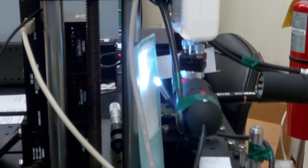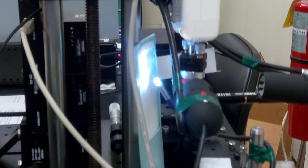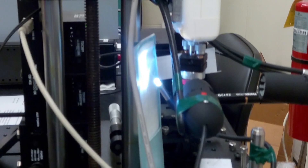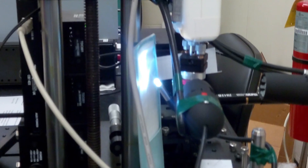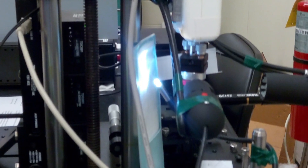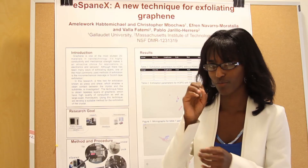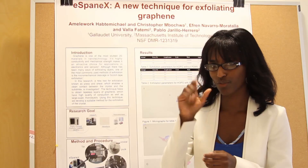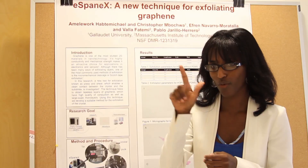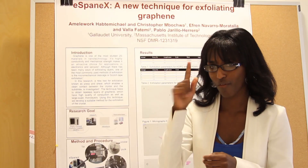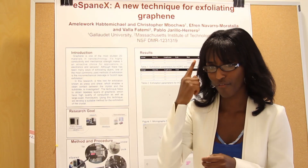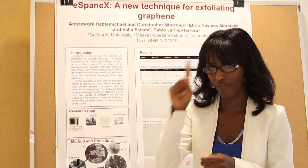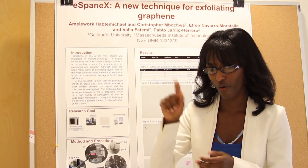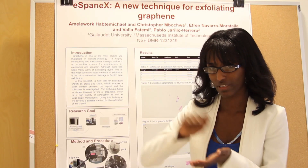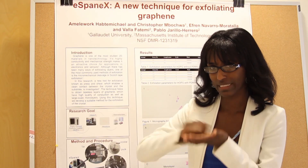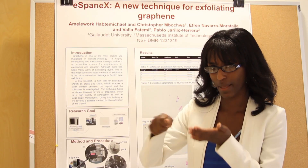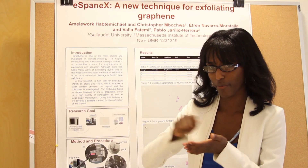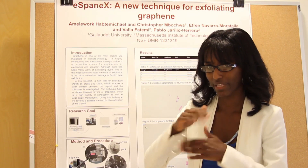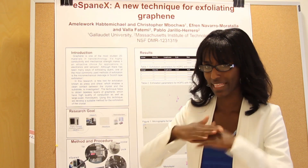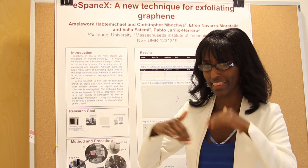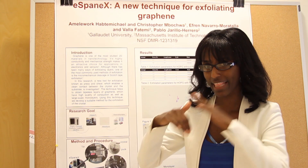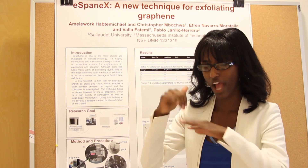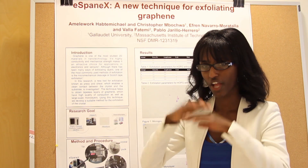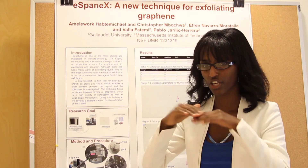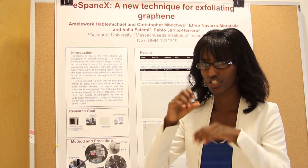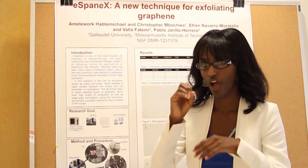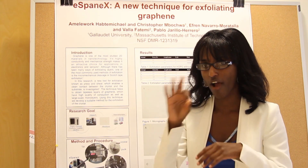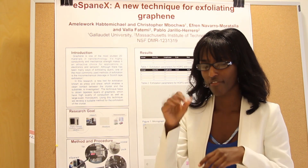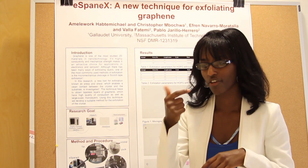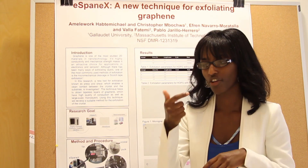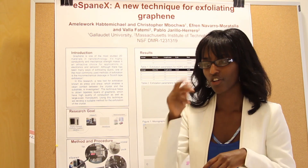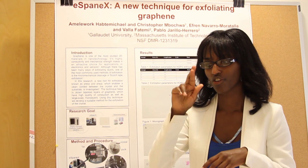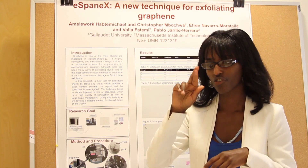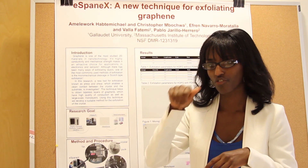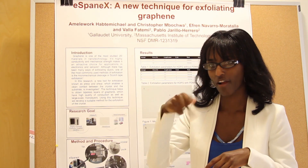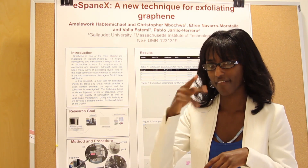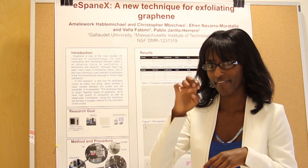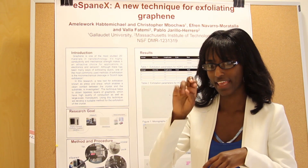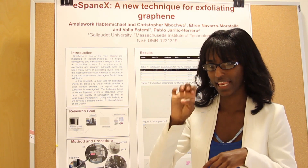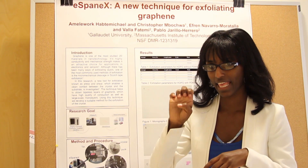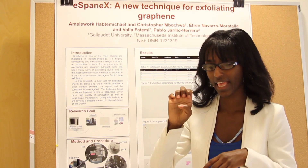We worked to develop a new tool for separating layers of graphene.